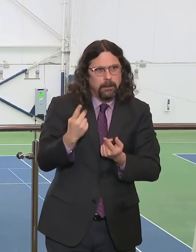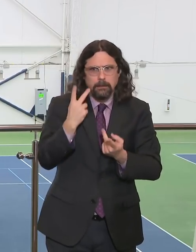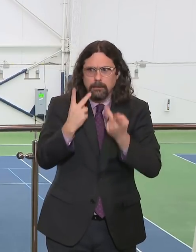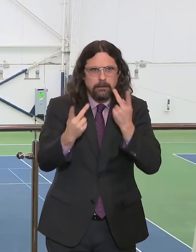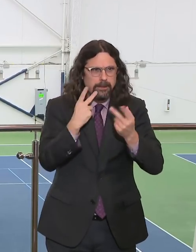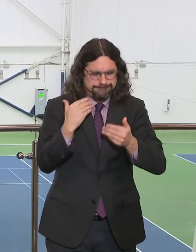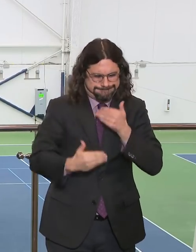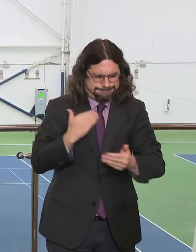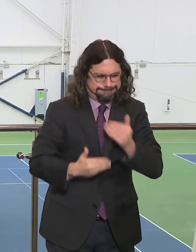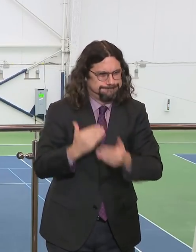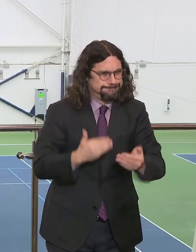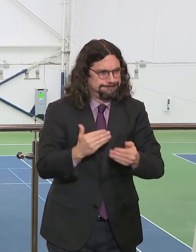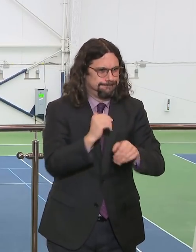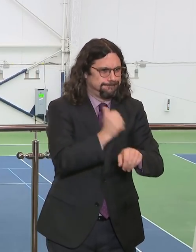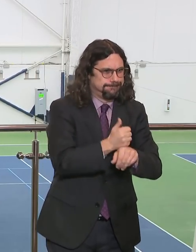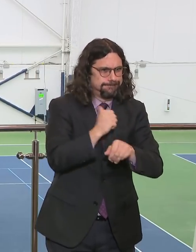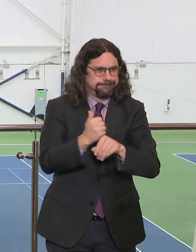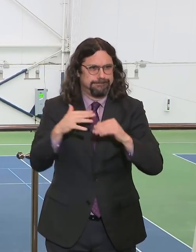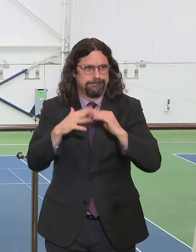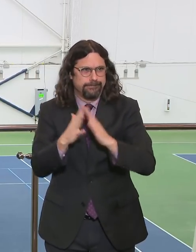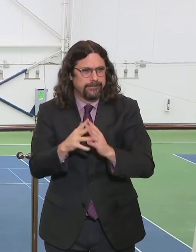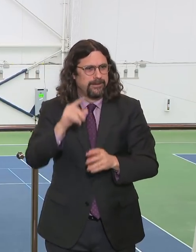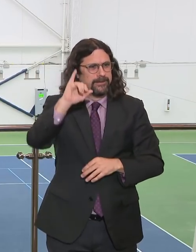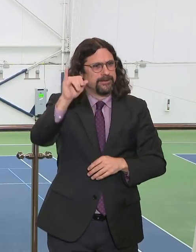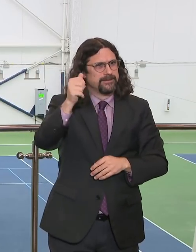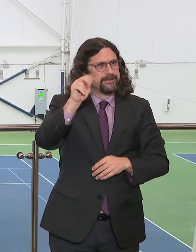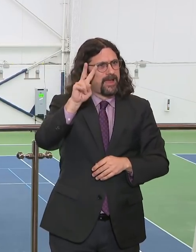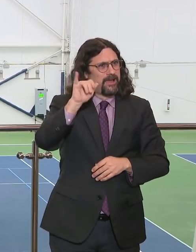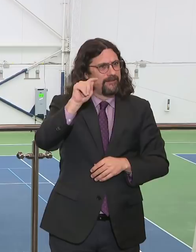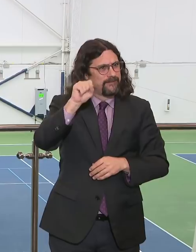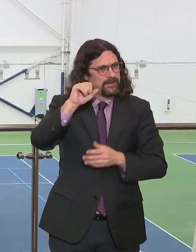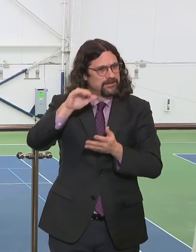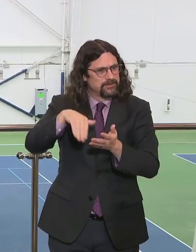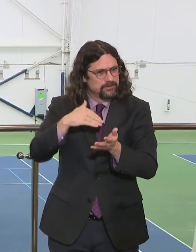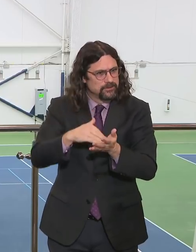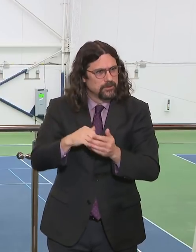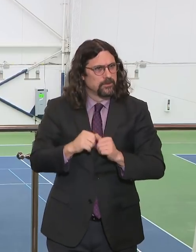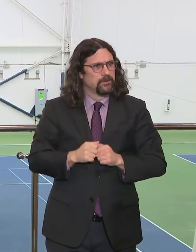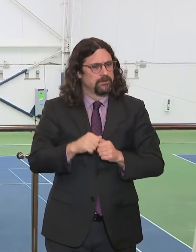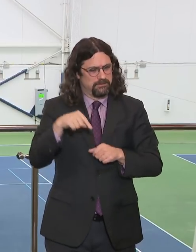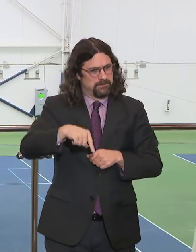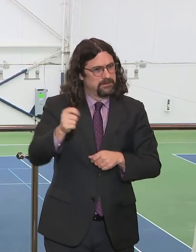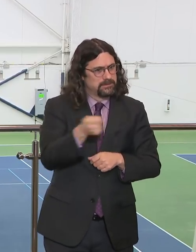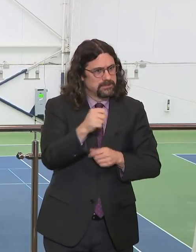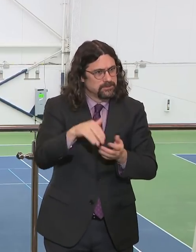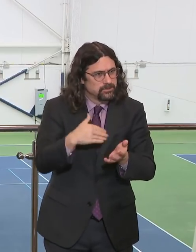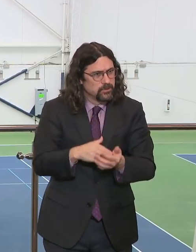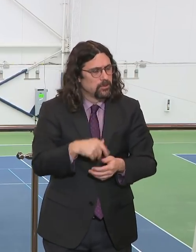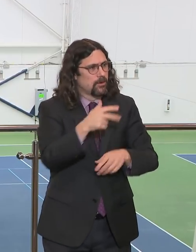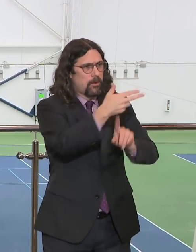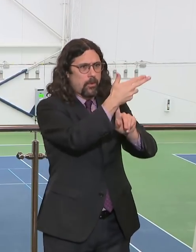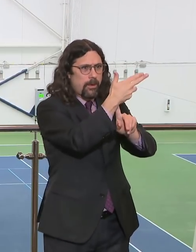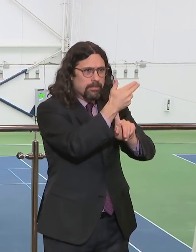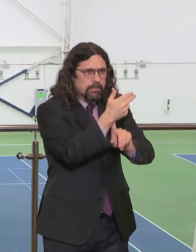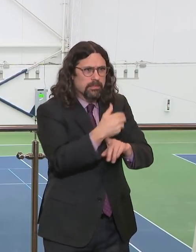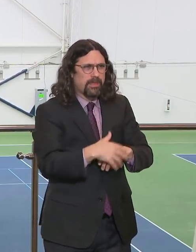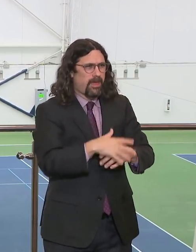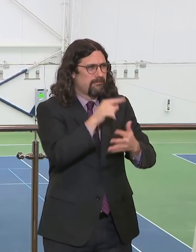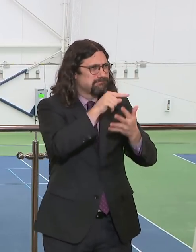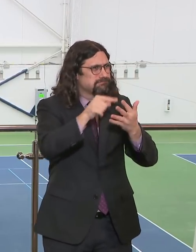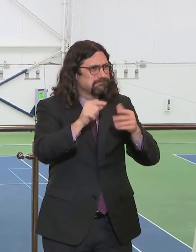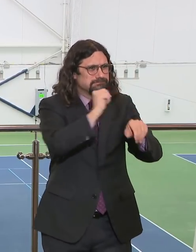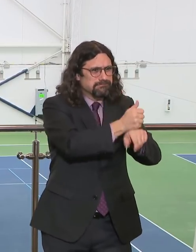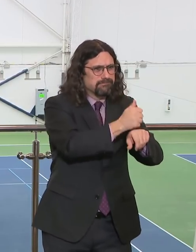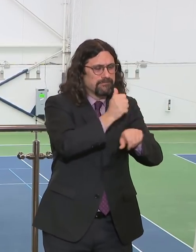center, or a hotel. We know how to make any number of buildings